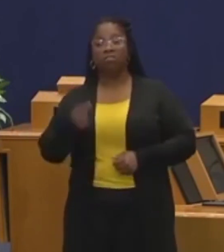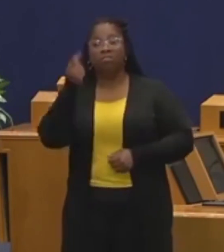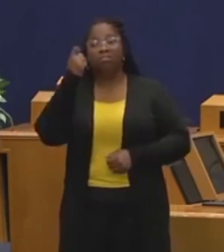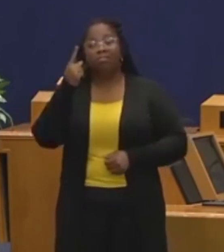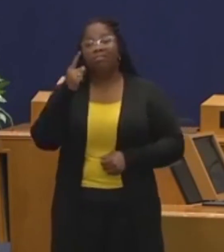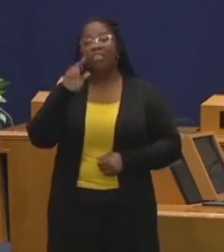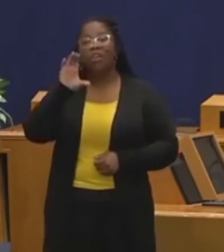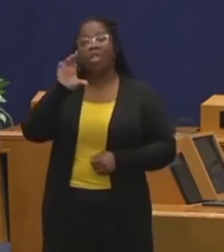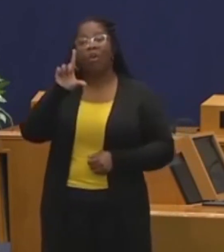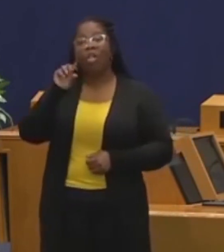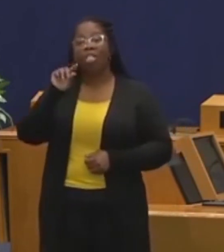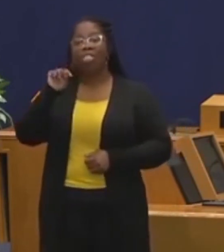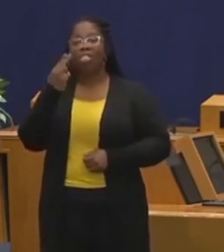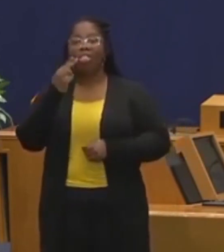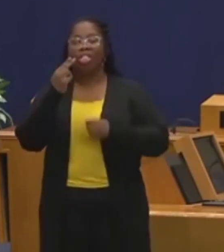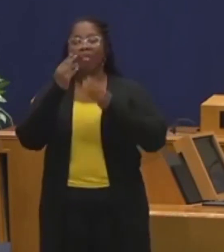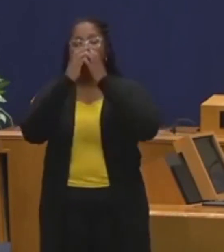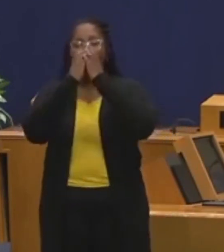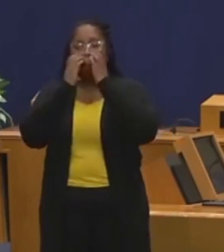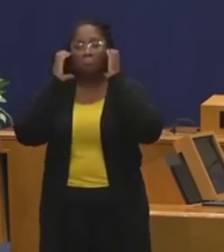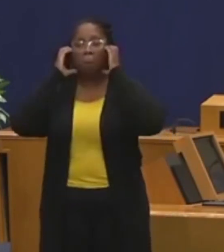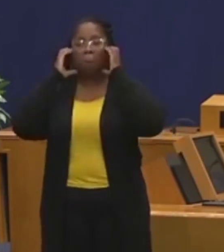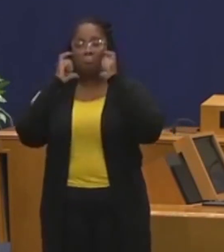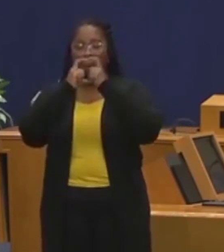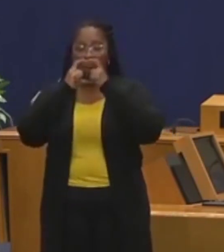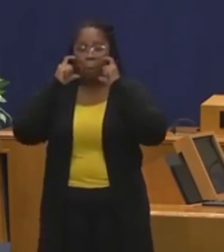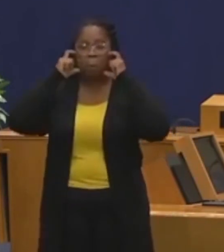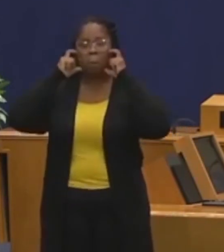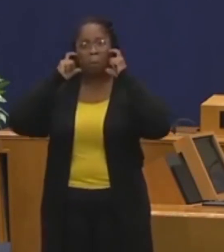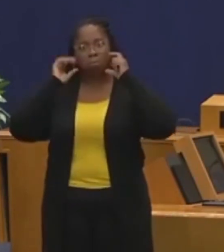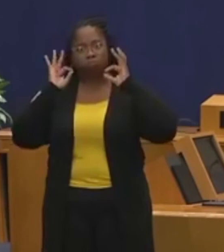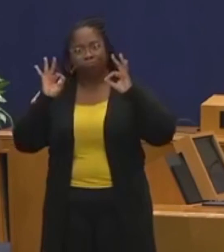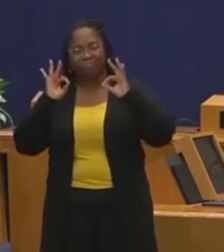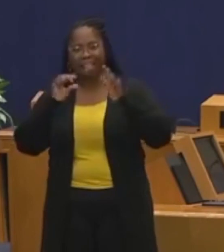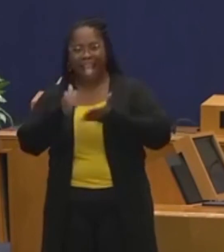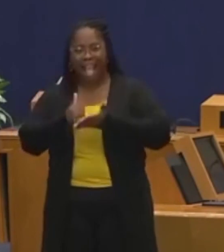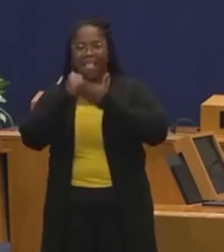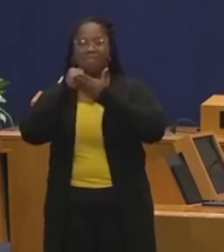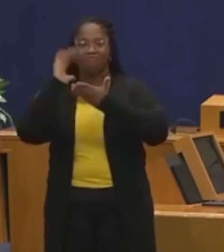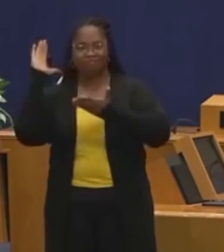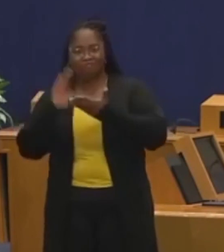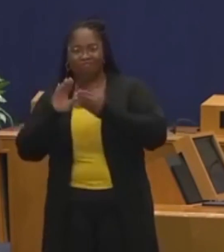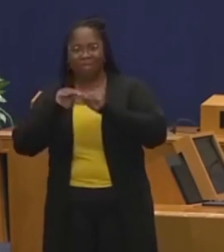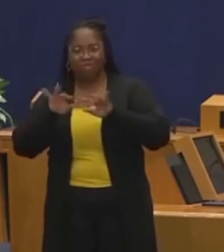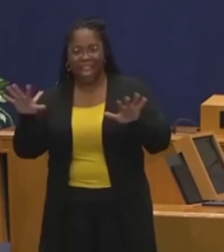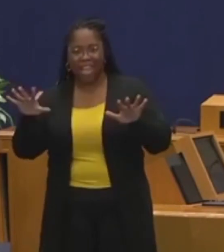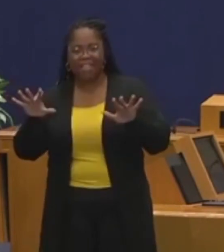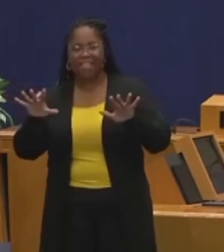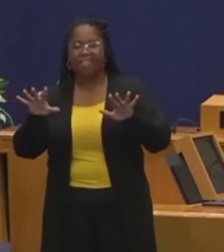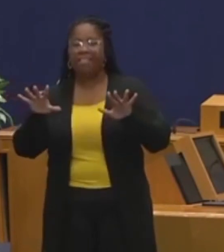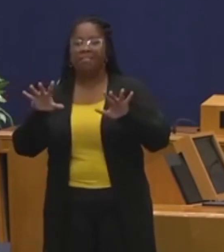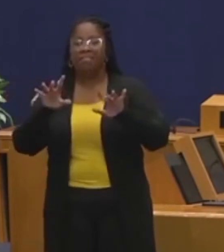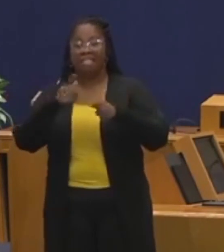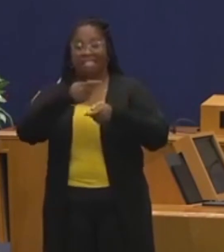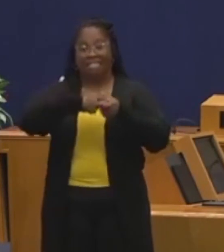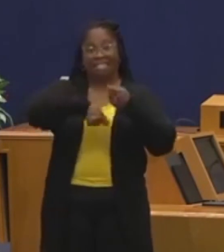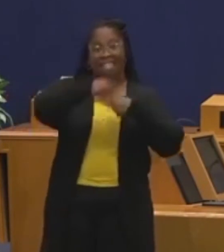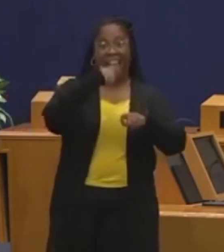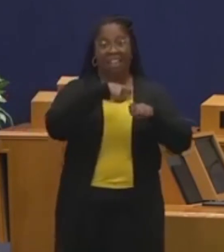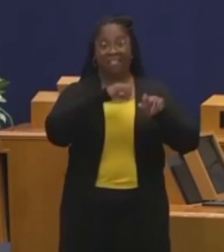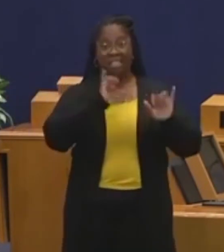are useful in preventing the spread of COVID-19, they do not replace the powerful tools of staying home,